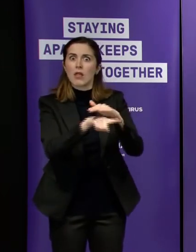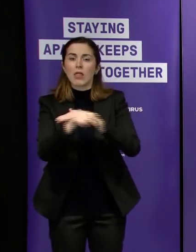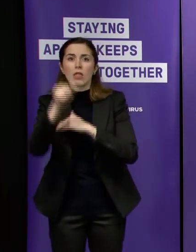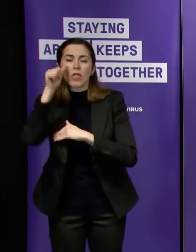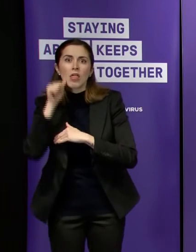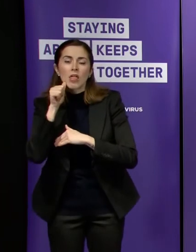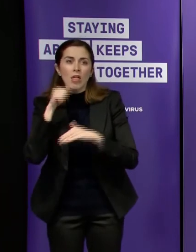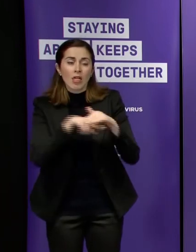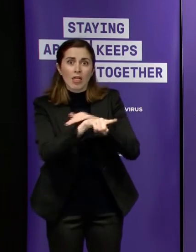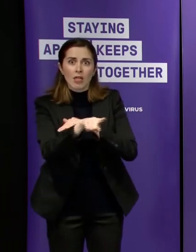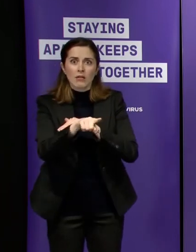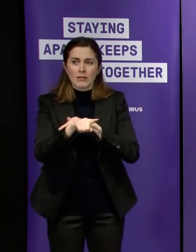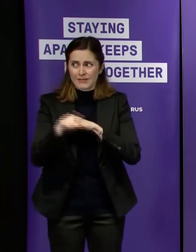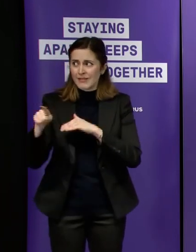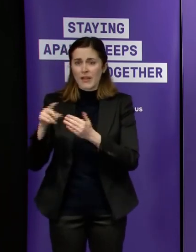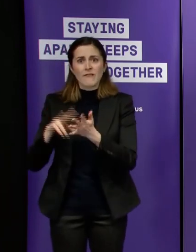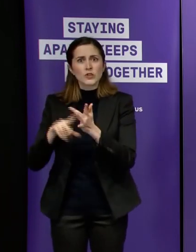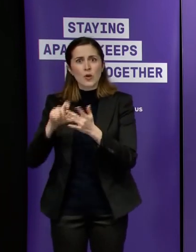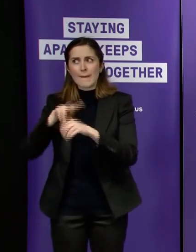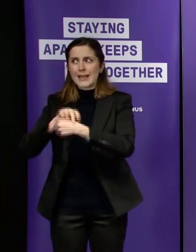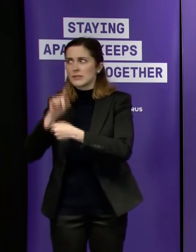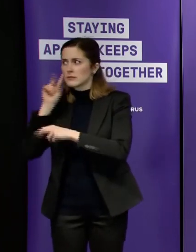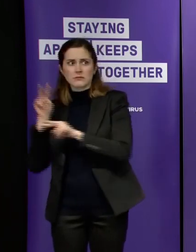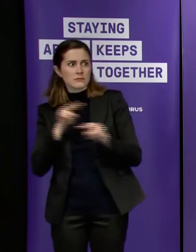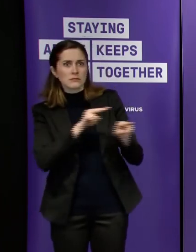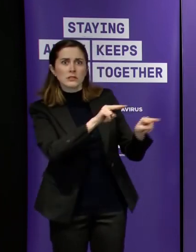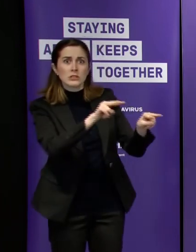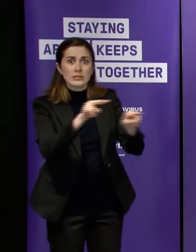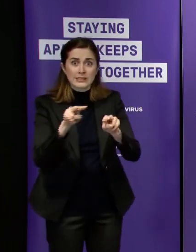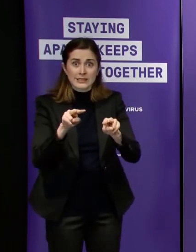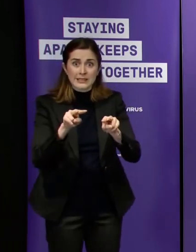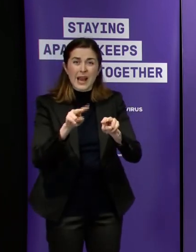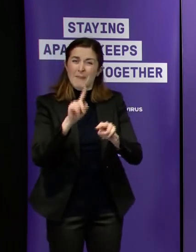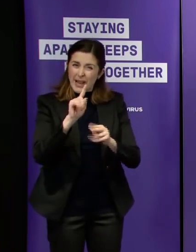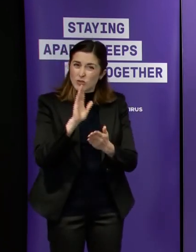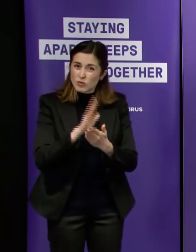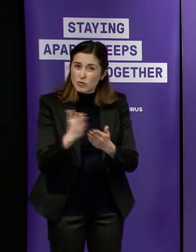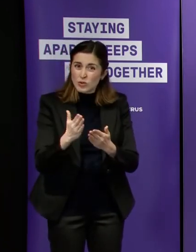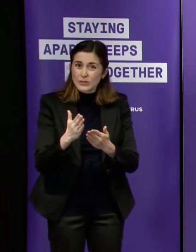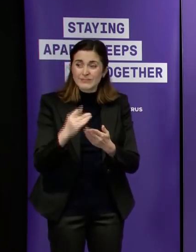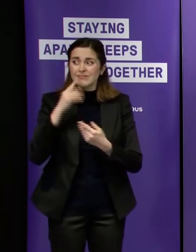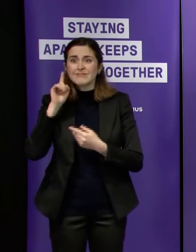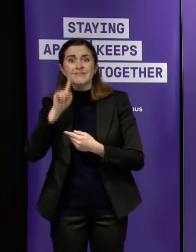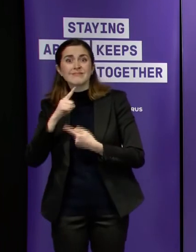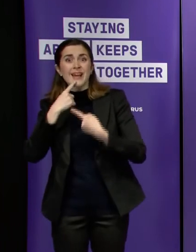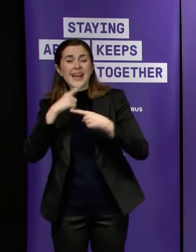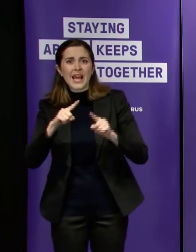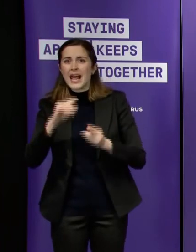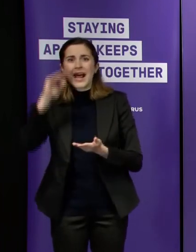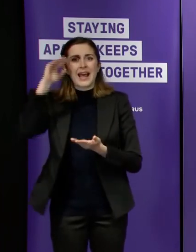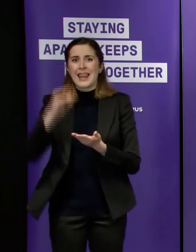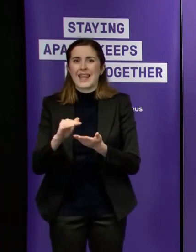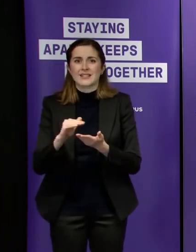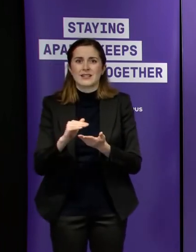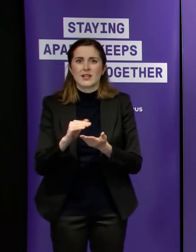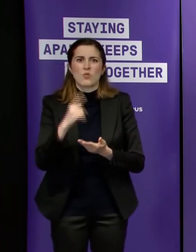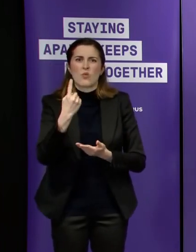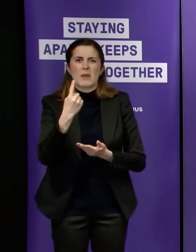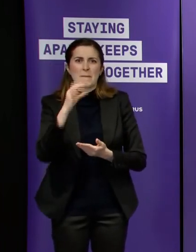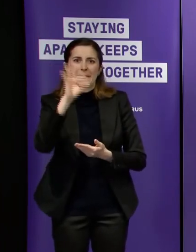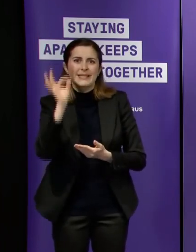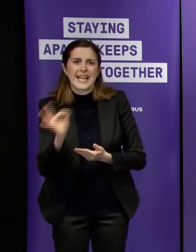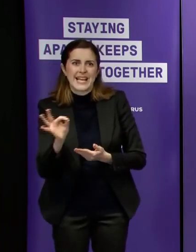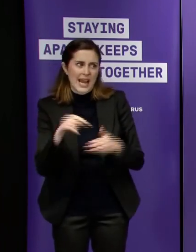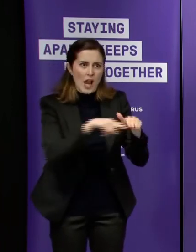was very concerning for a lot of people to hear uh it turns out that less than one percent of victorians were actually breaching self-isolation rules